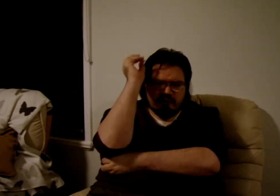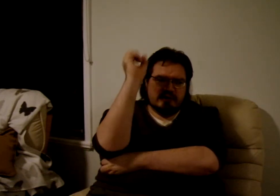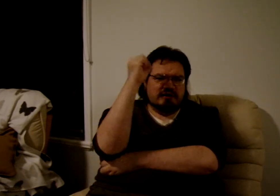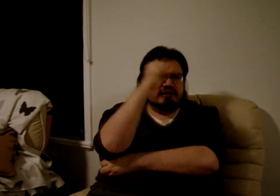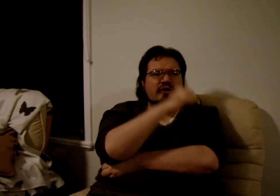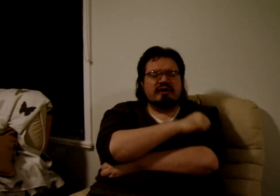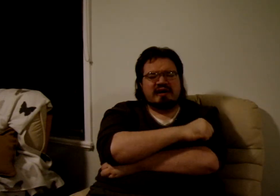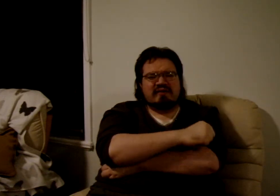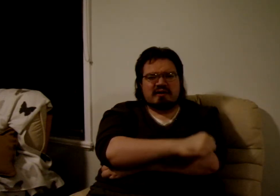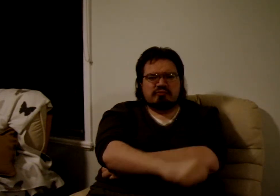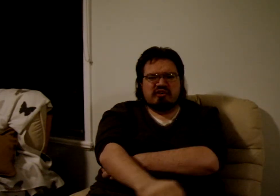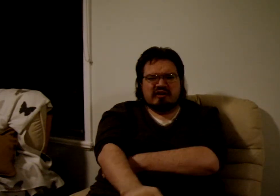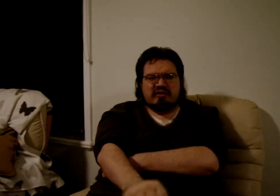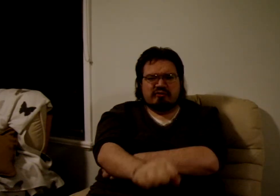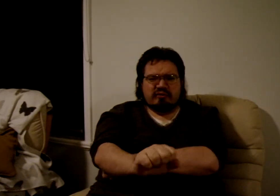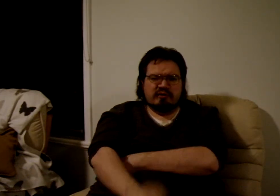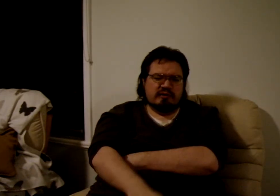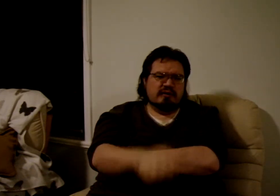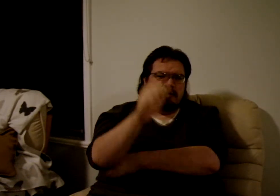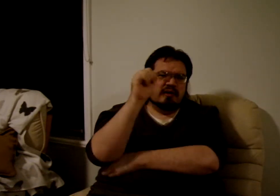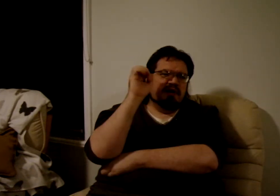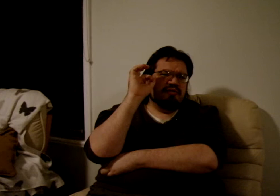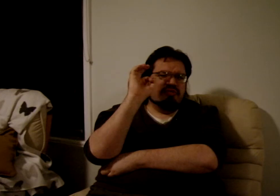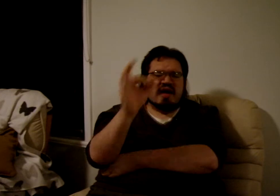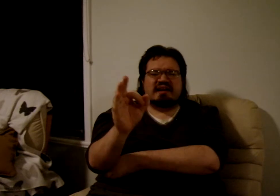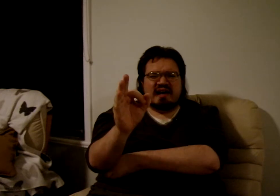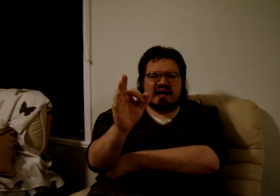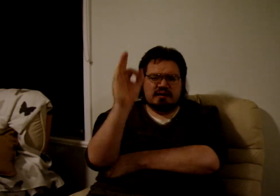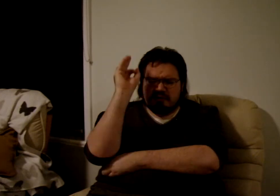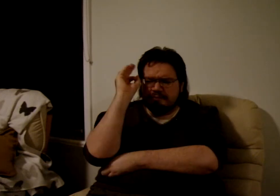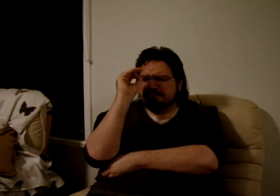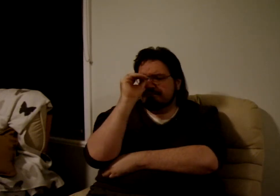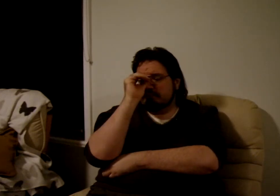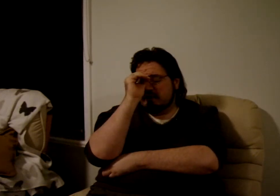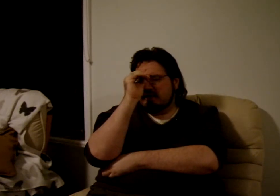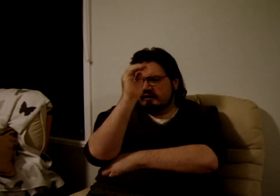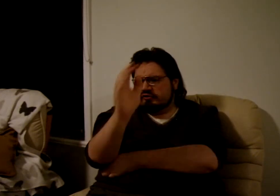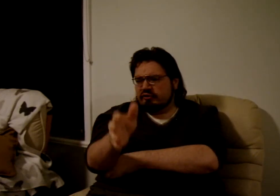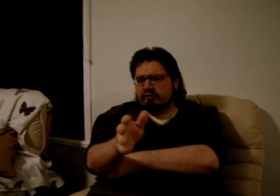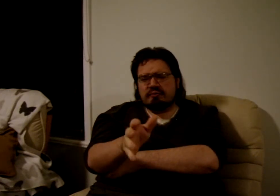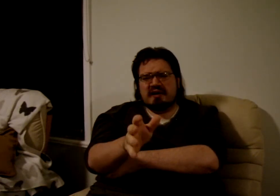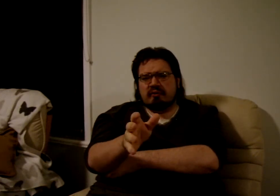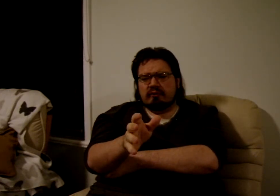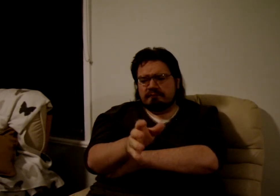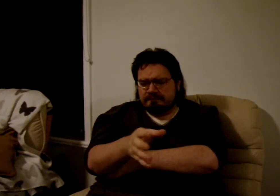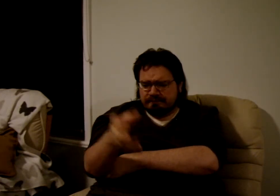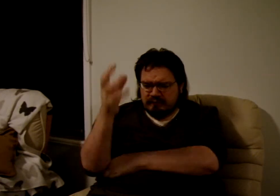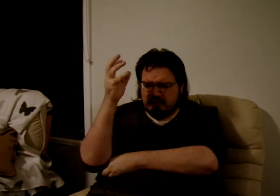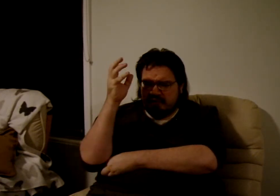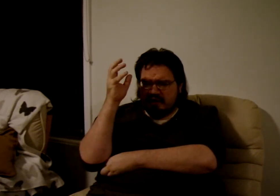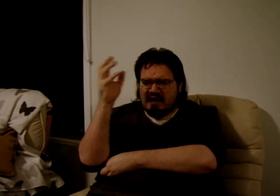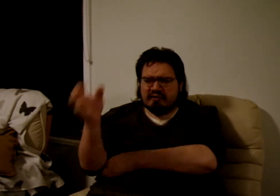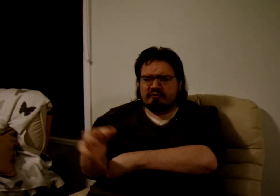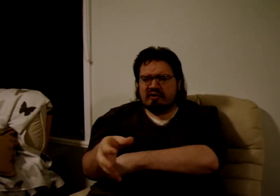You've got to get that objective. That game shows people having fun